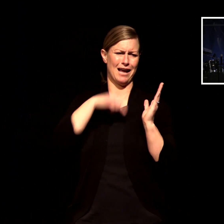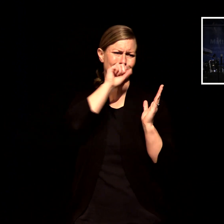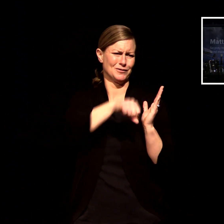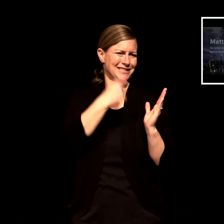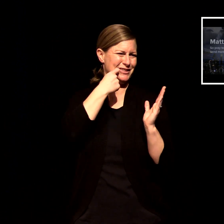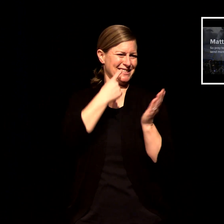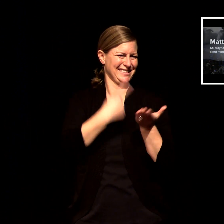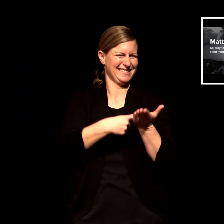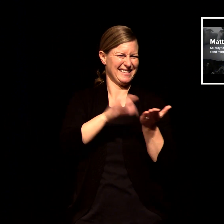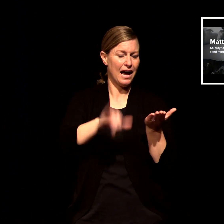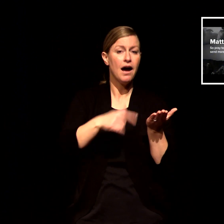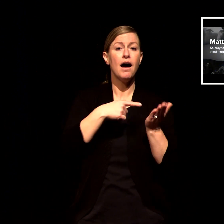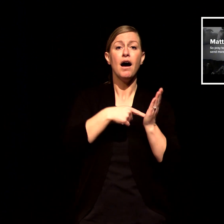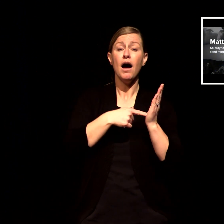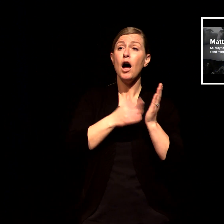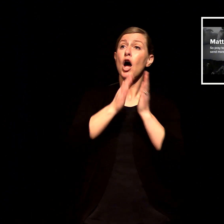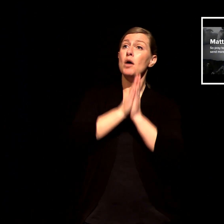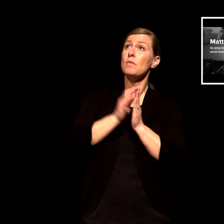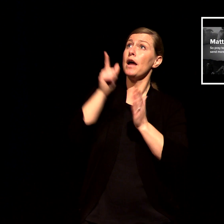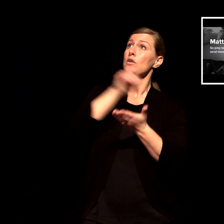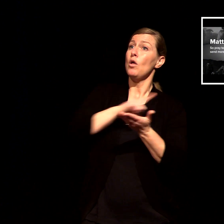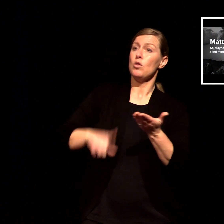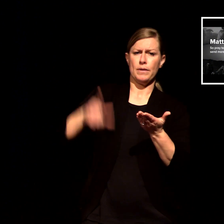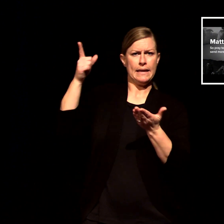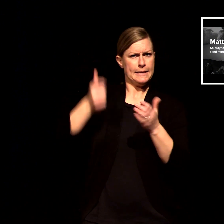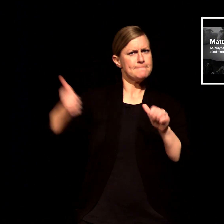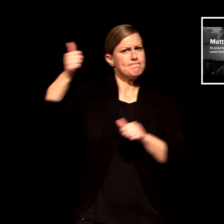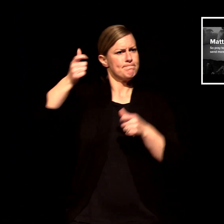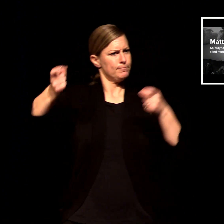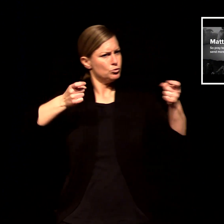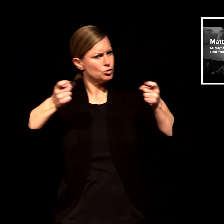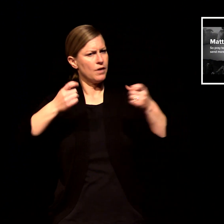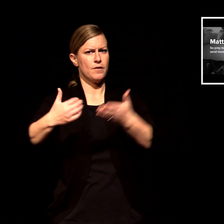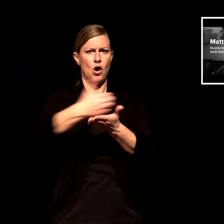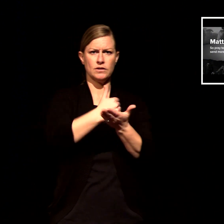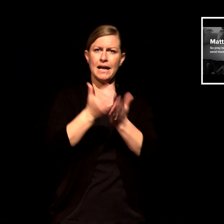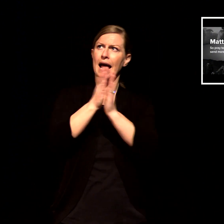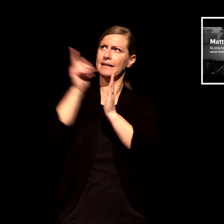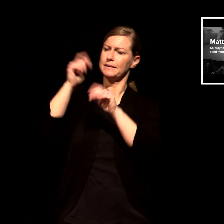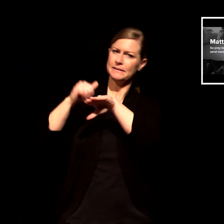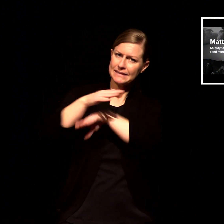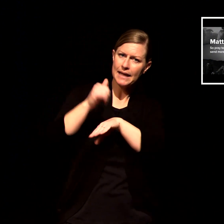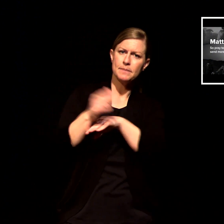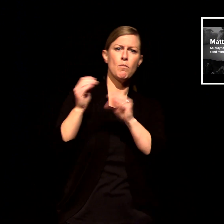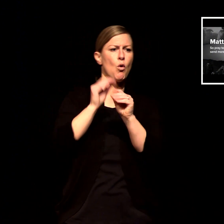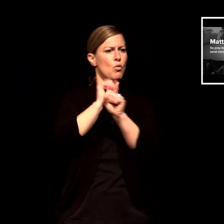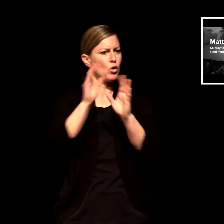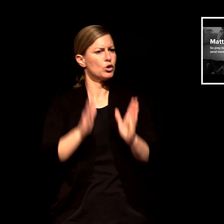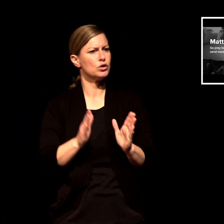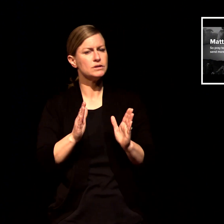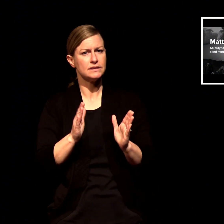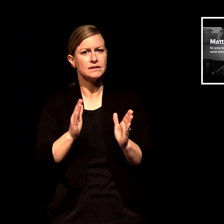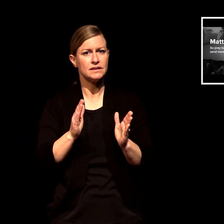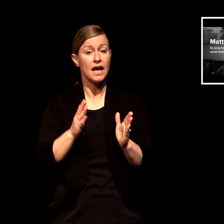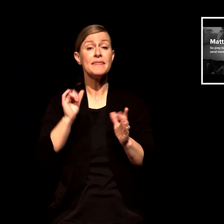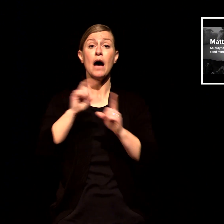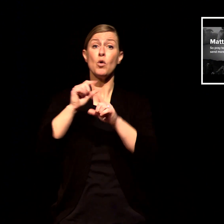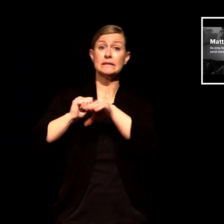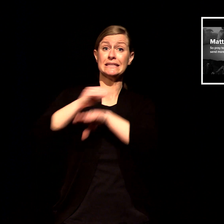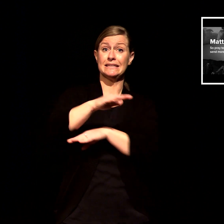to the lord who is in charge of the harvest ask him to send more workers into his field the word send here is a strong word it